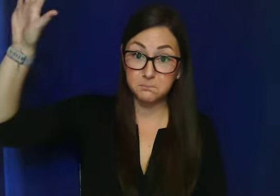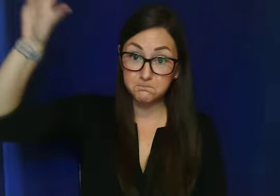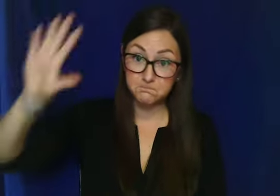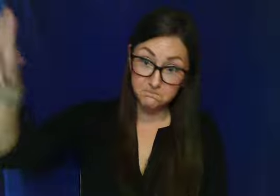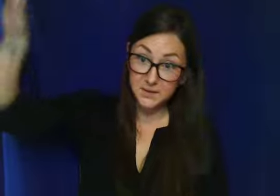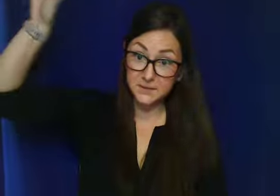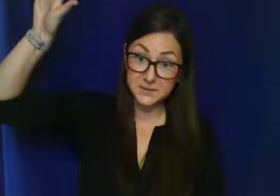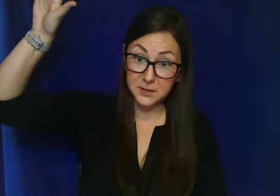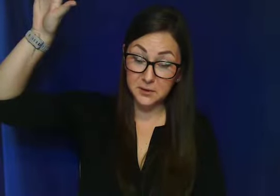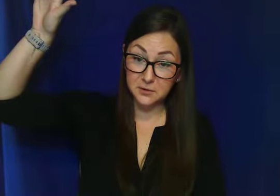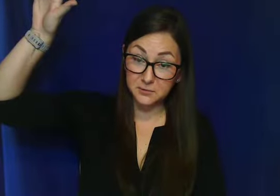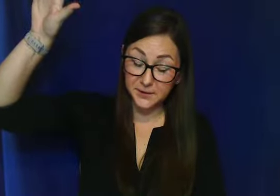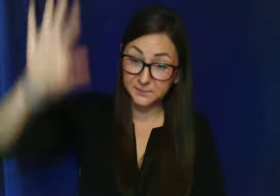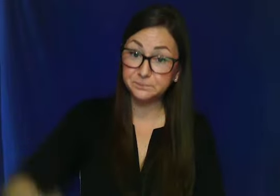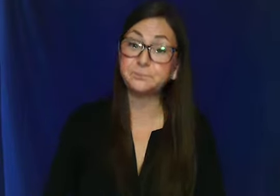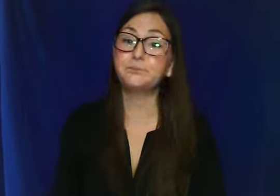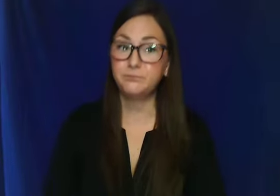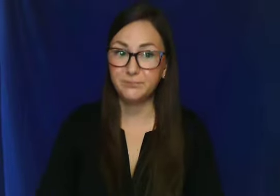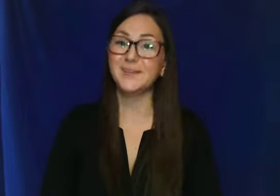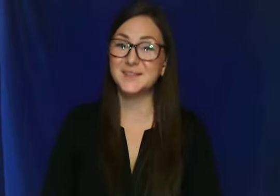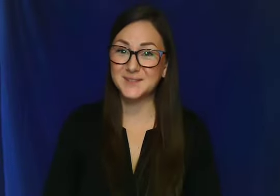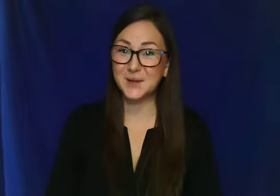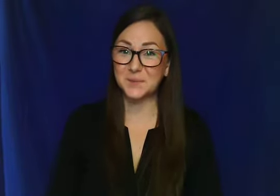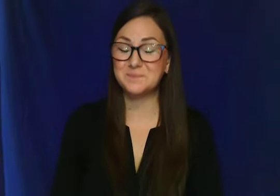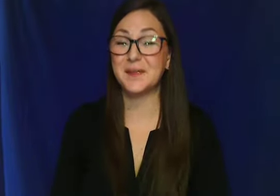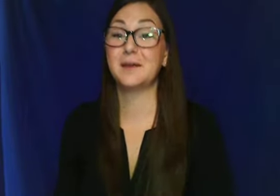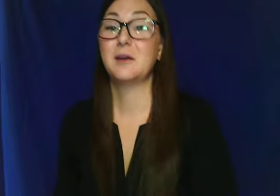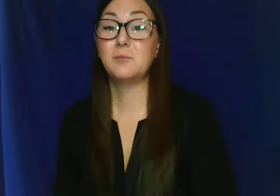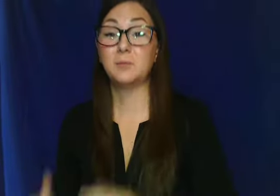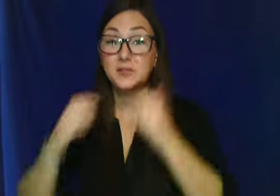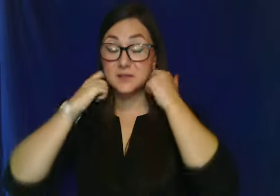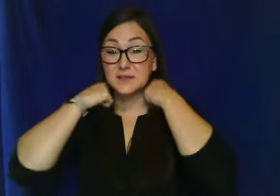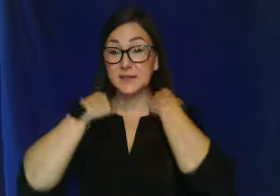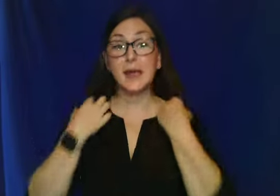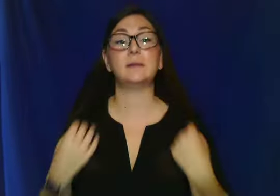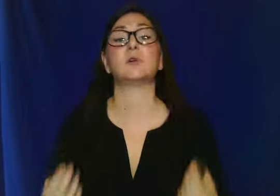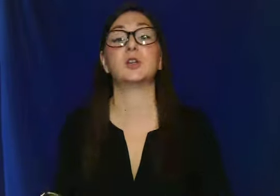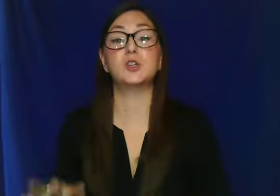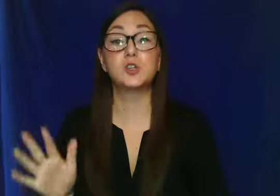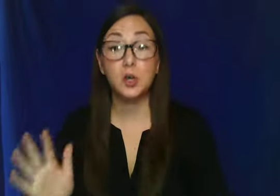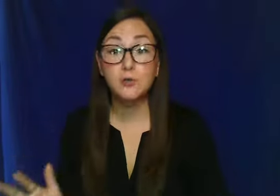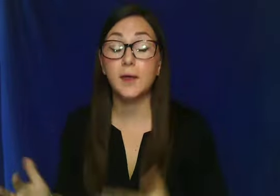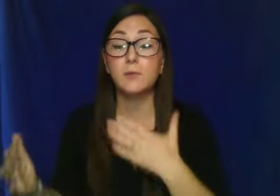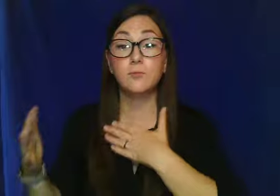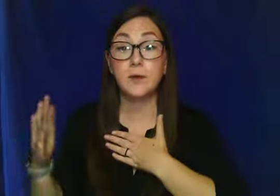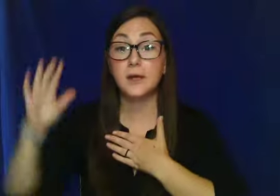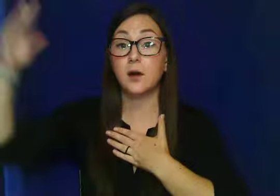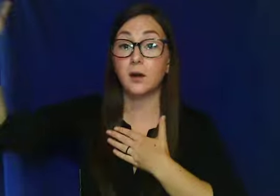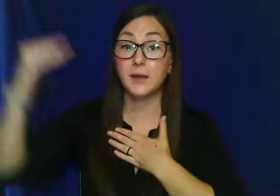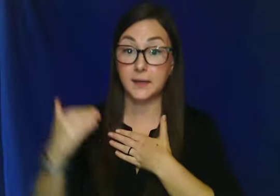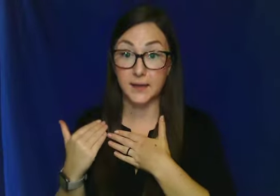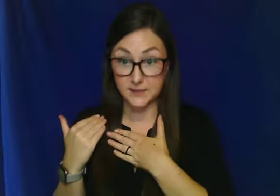in this area over here? So when we do this sign, we're going to show that we are connected.